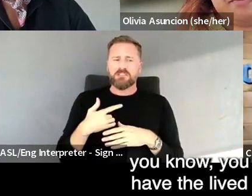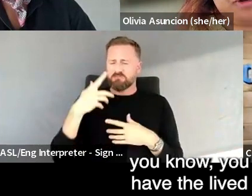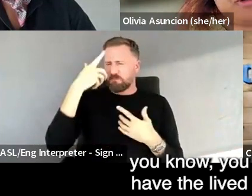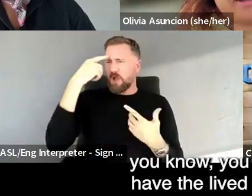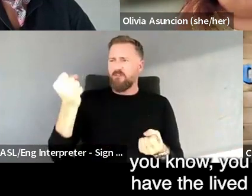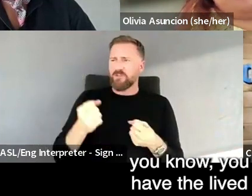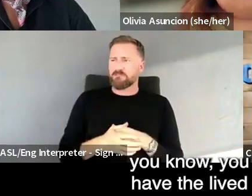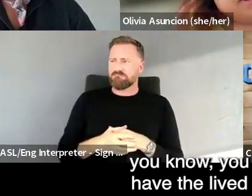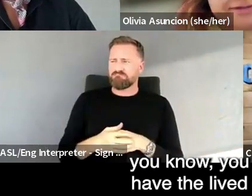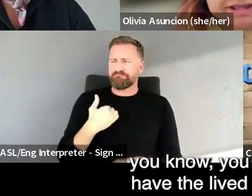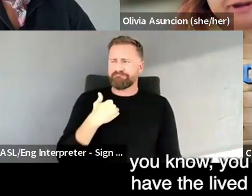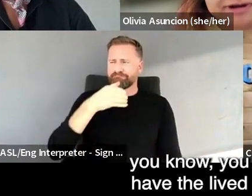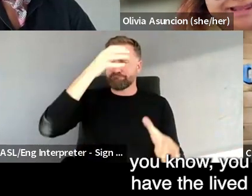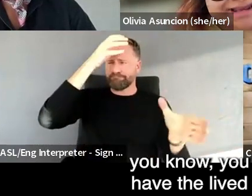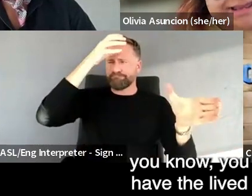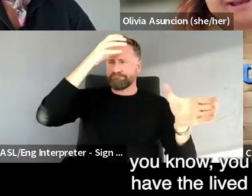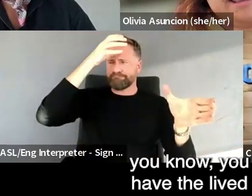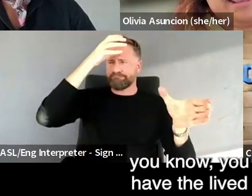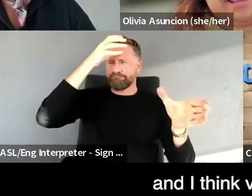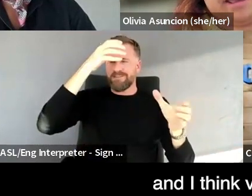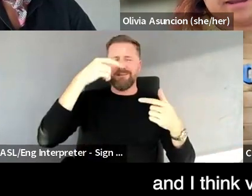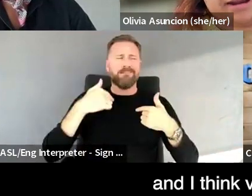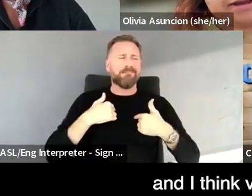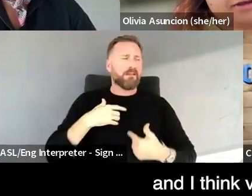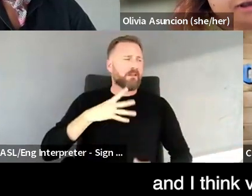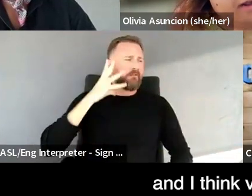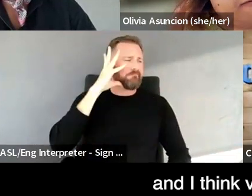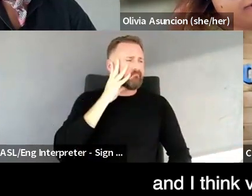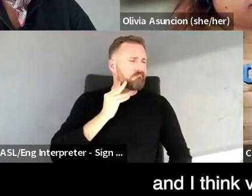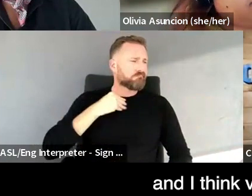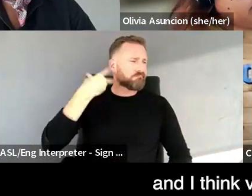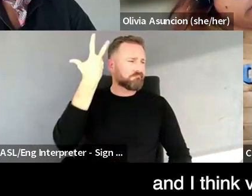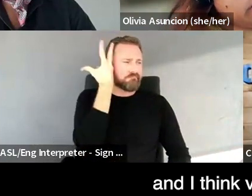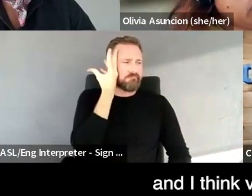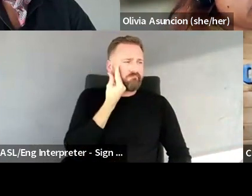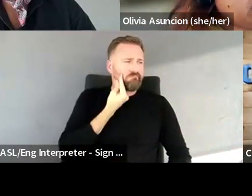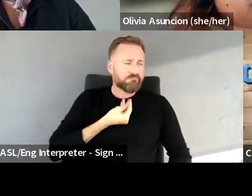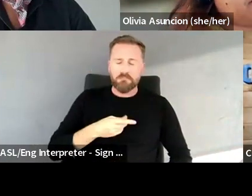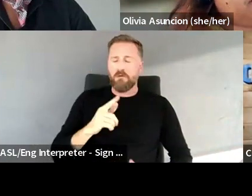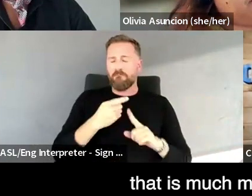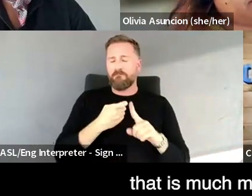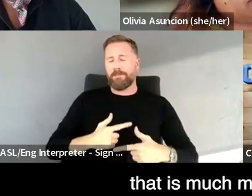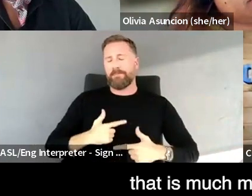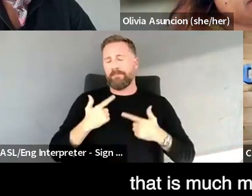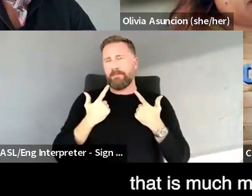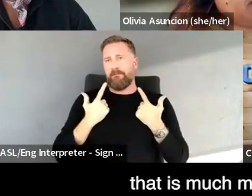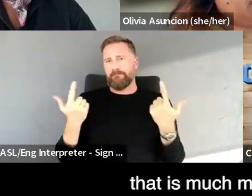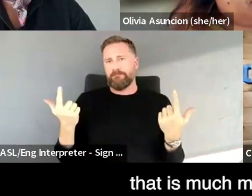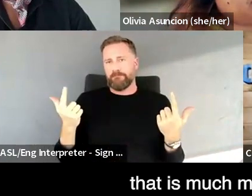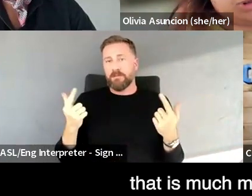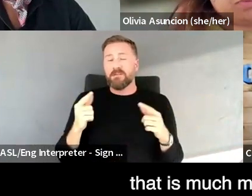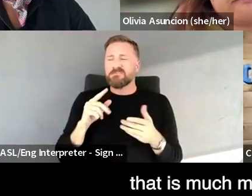you already, you have the lived experiences. And I think very often, um, that is